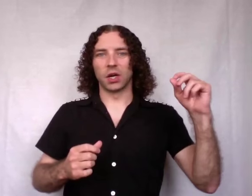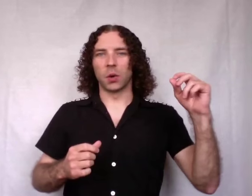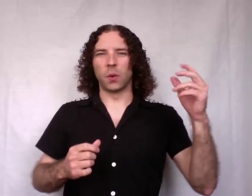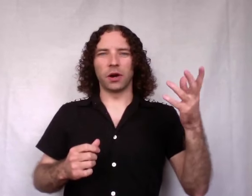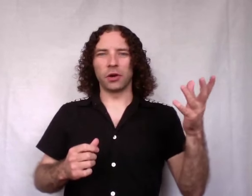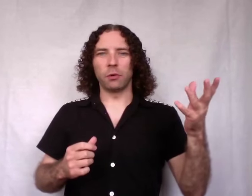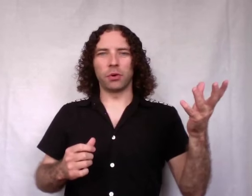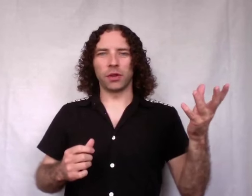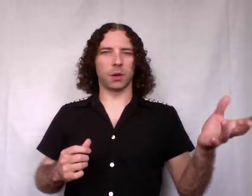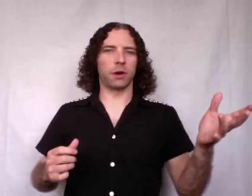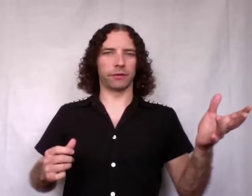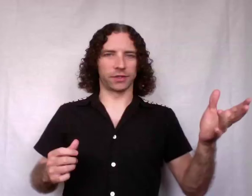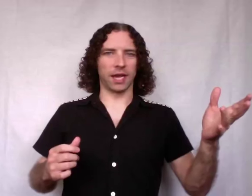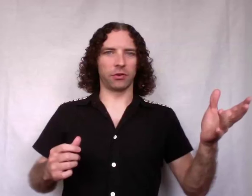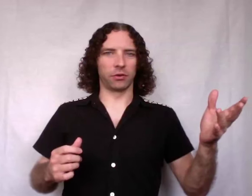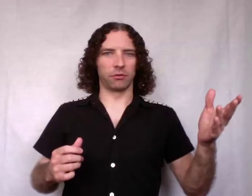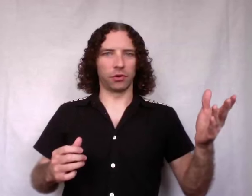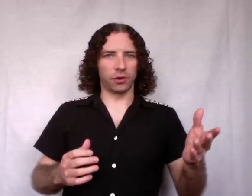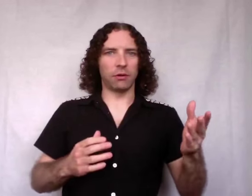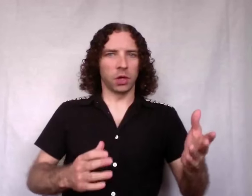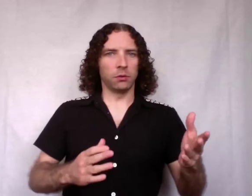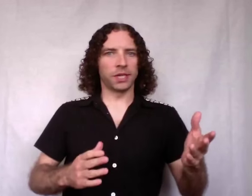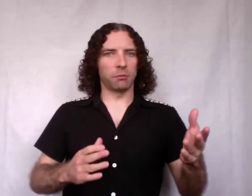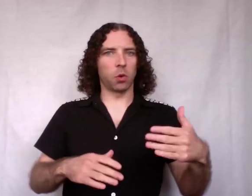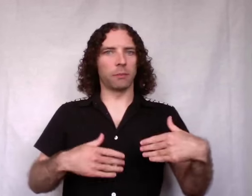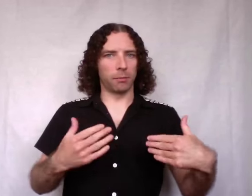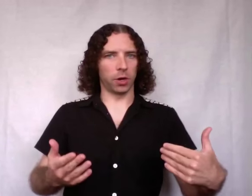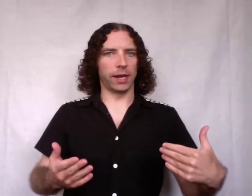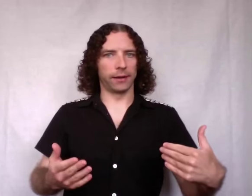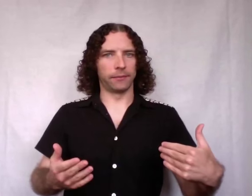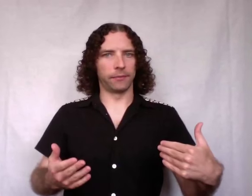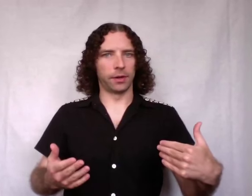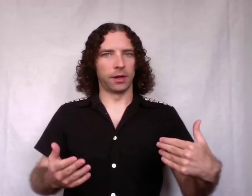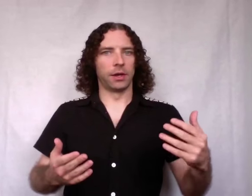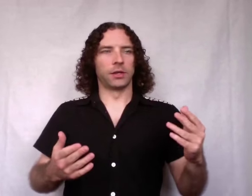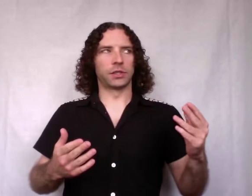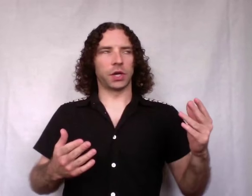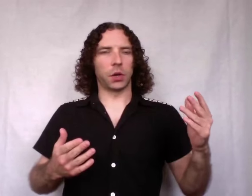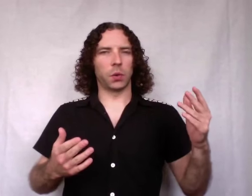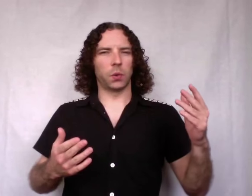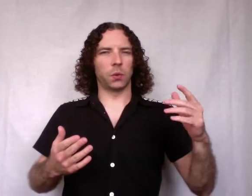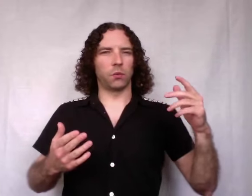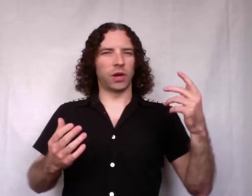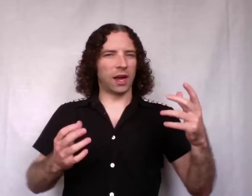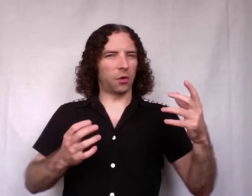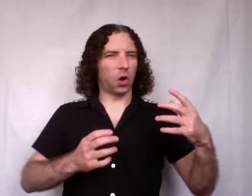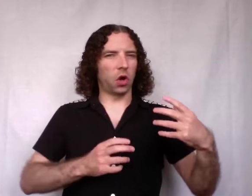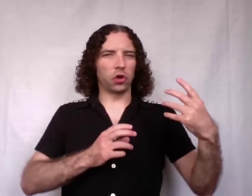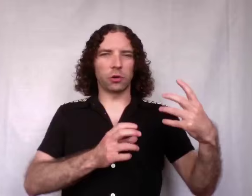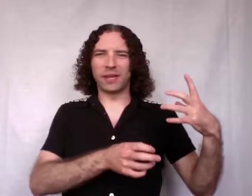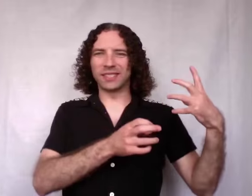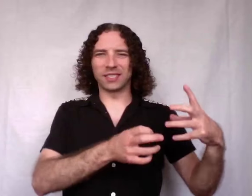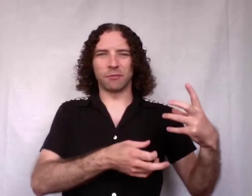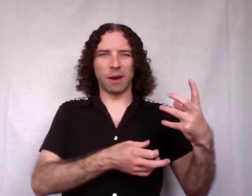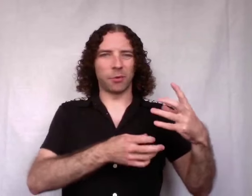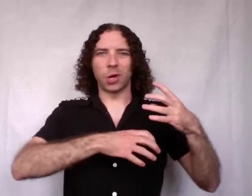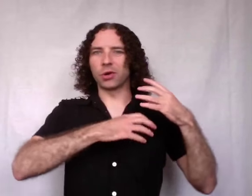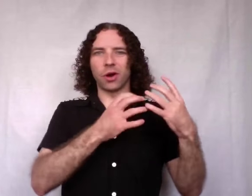where are you putting that reference count? You're now using more memory. So, now all your pieces of memory, all your